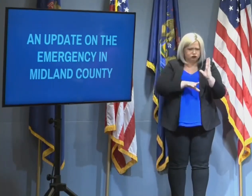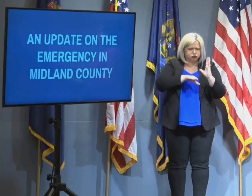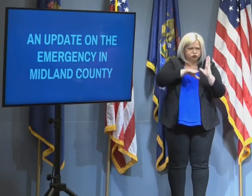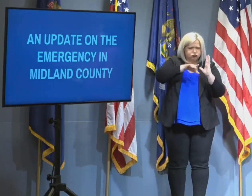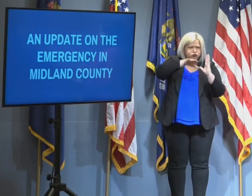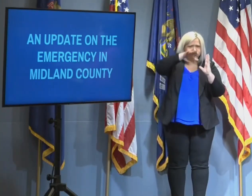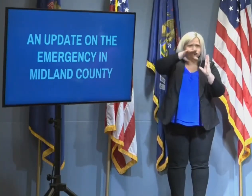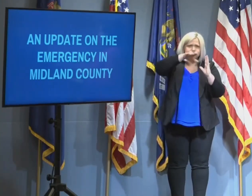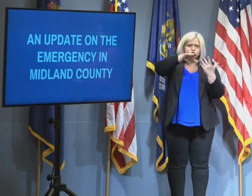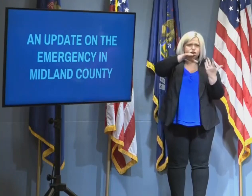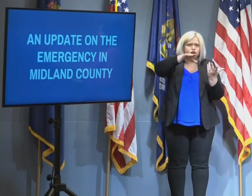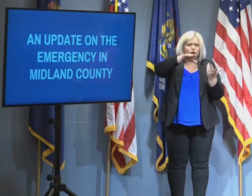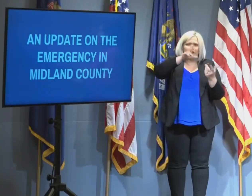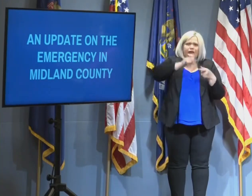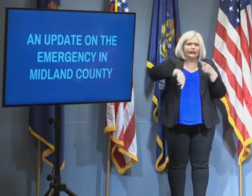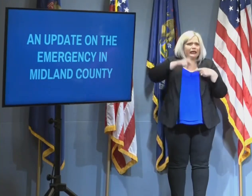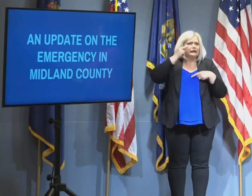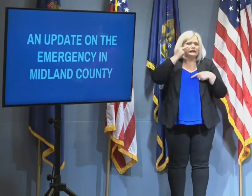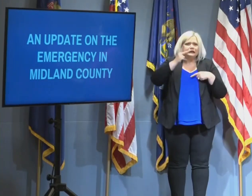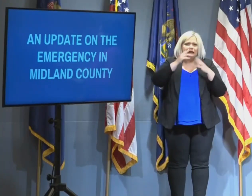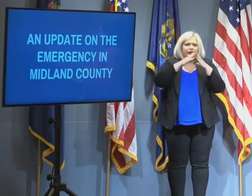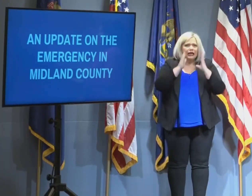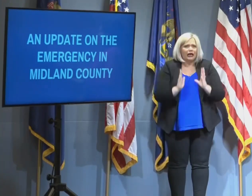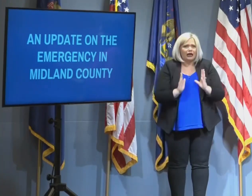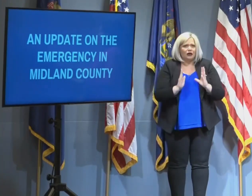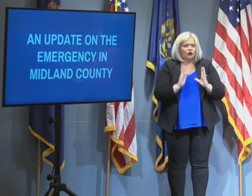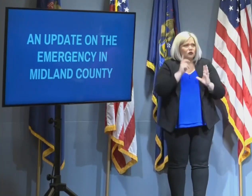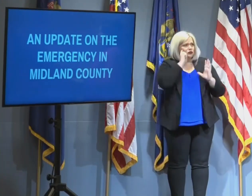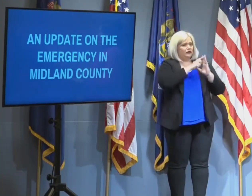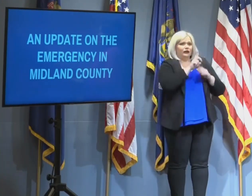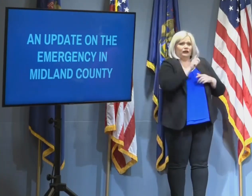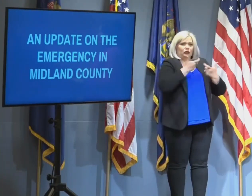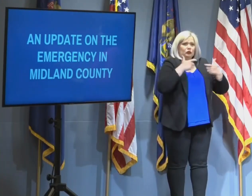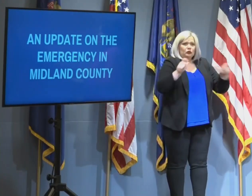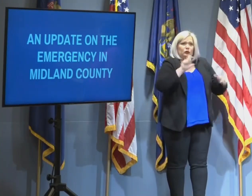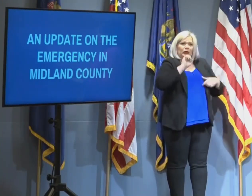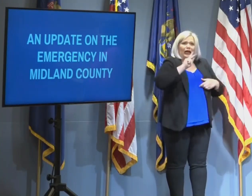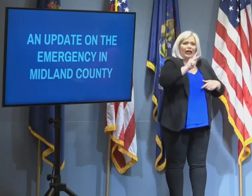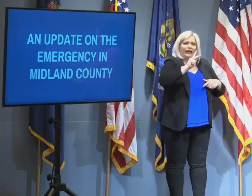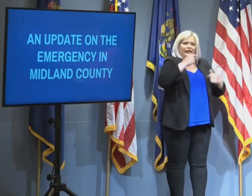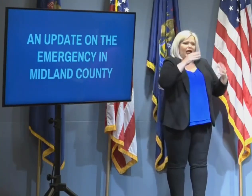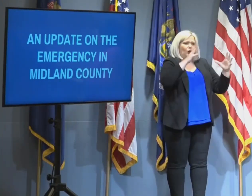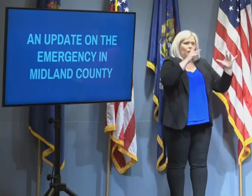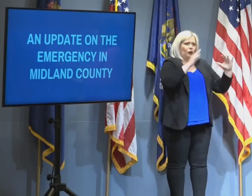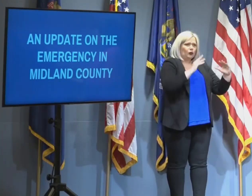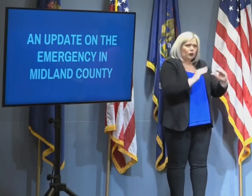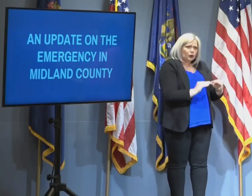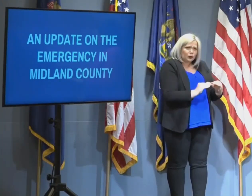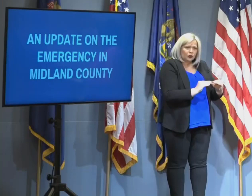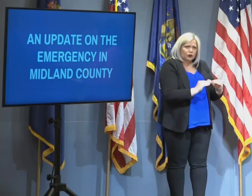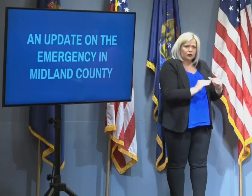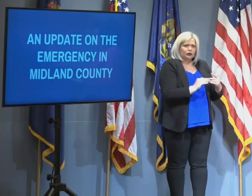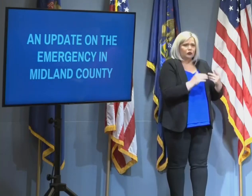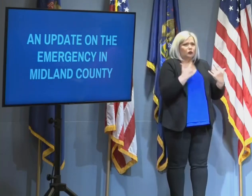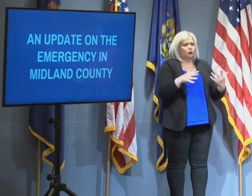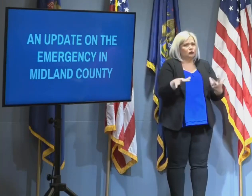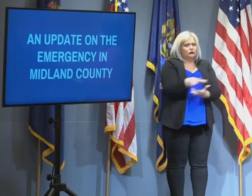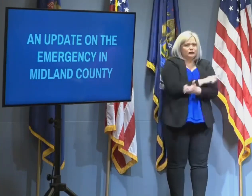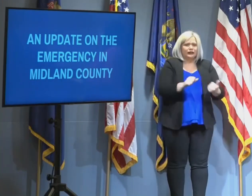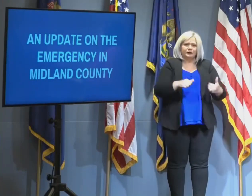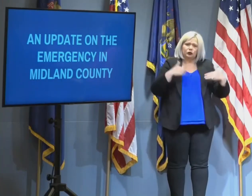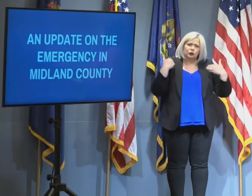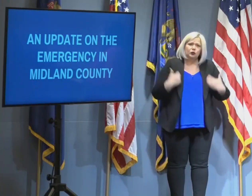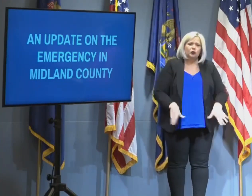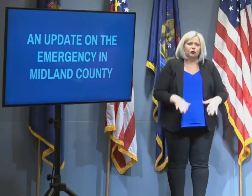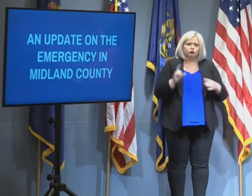to see a lake that's been drained in another part. It's truly remarkable how much damage we have sustained, but I think the